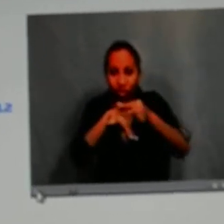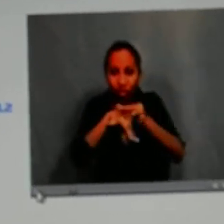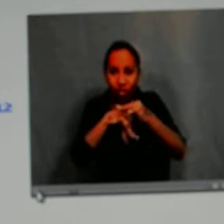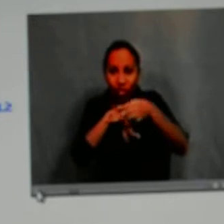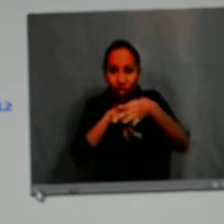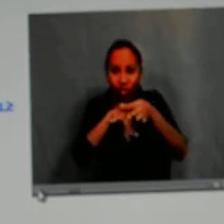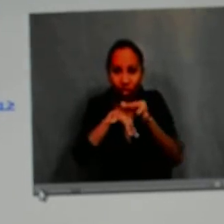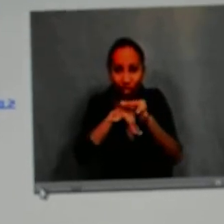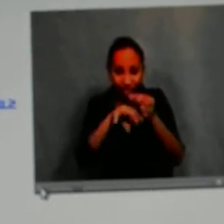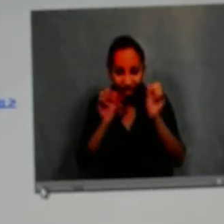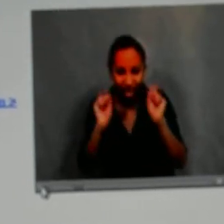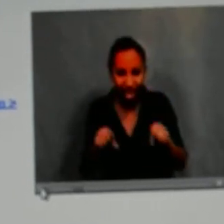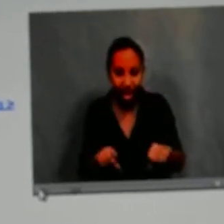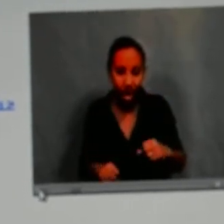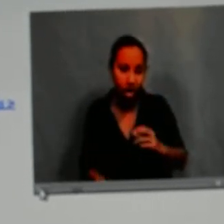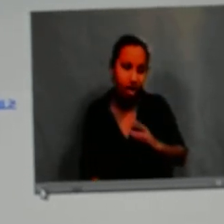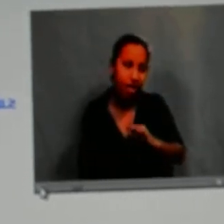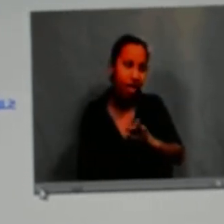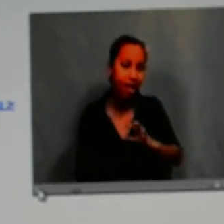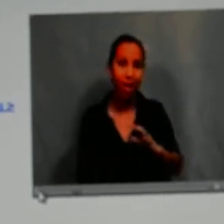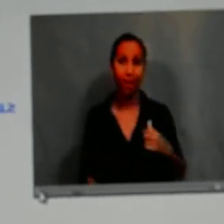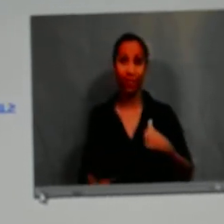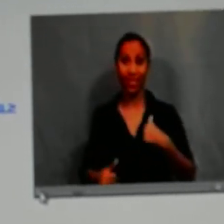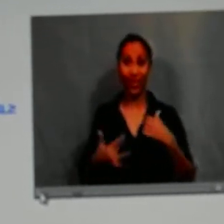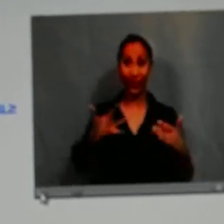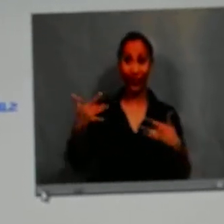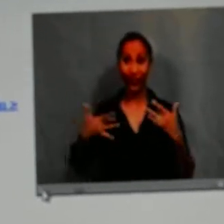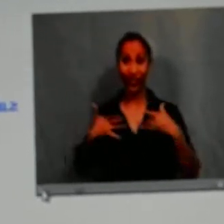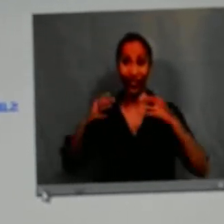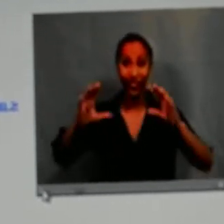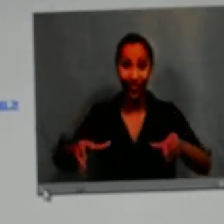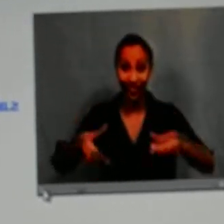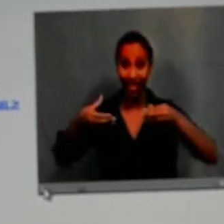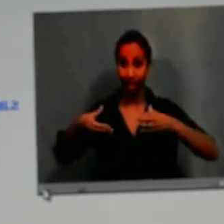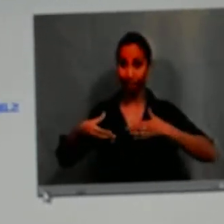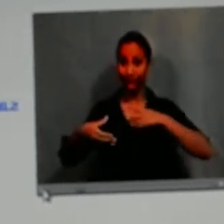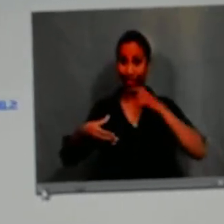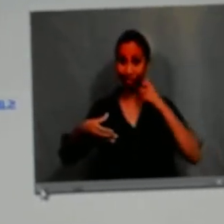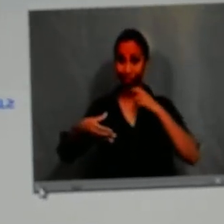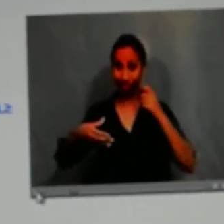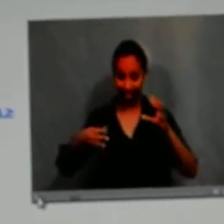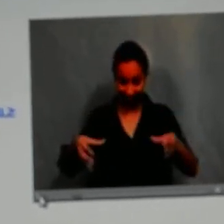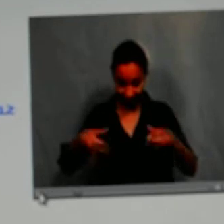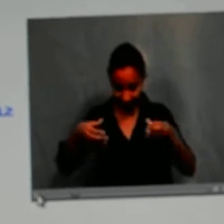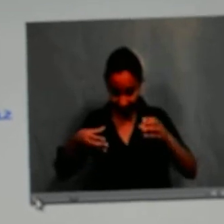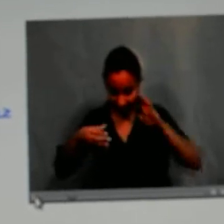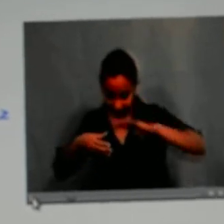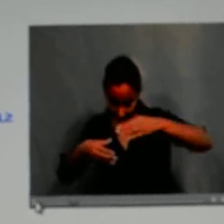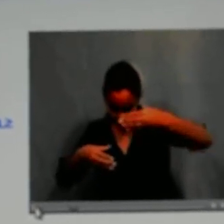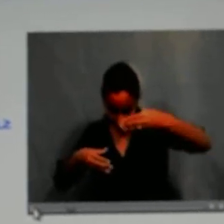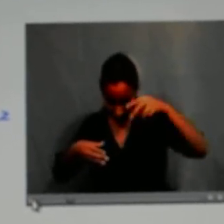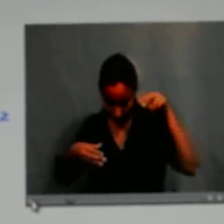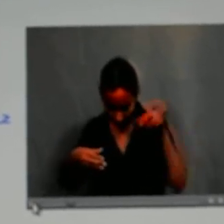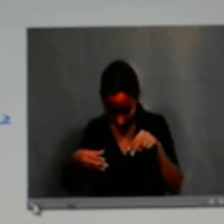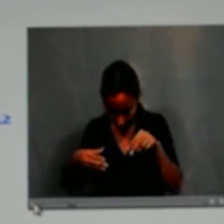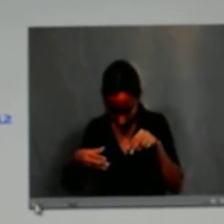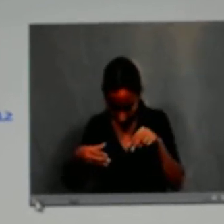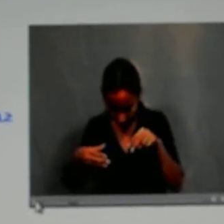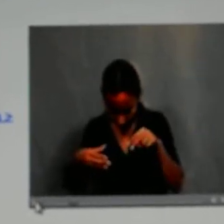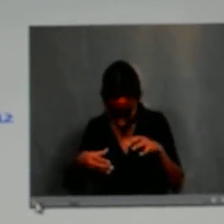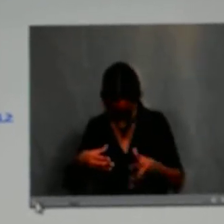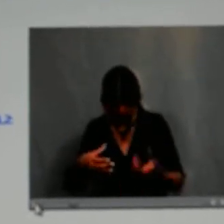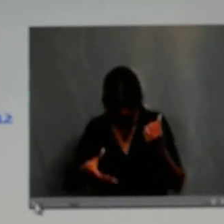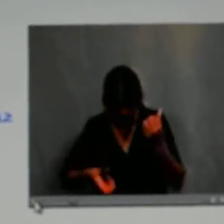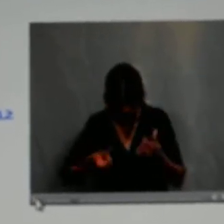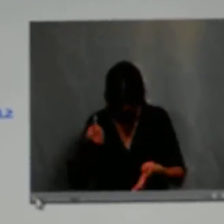awesome ring that you could twist around. I was so fascinated. So then I picked up my box of cereal,